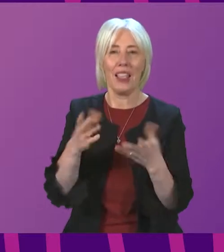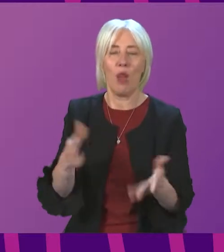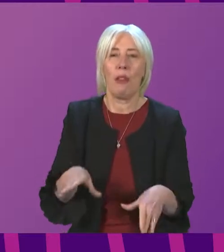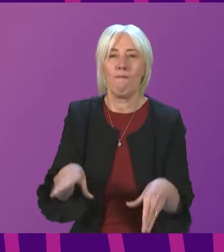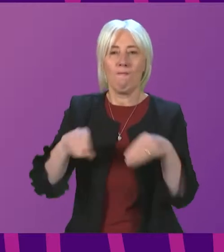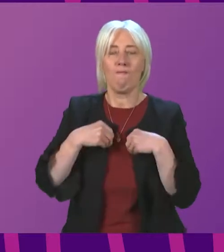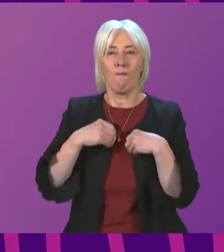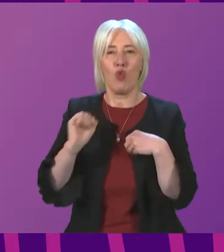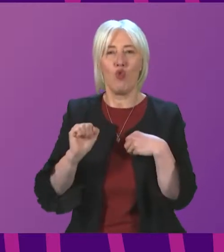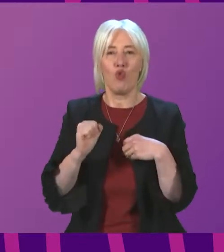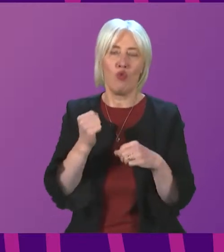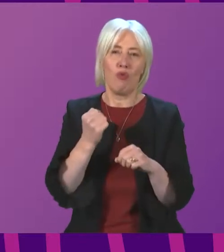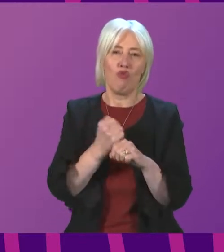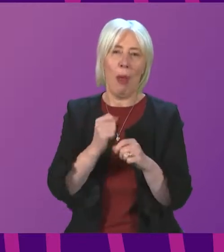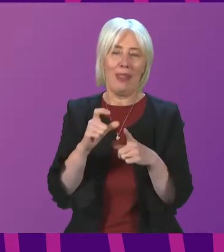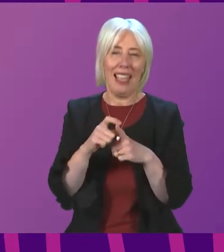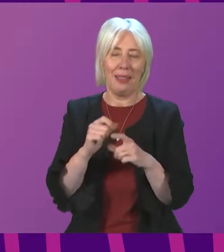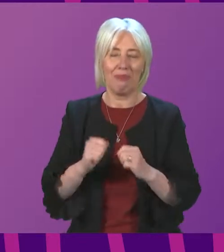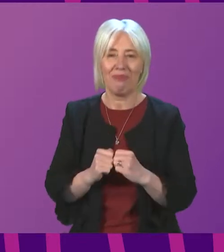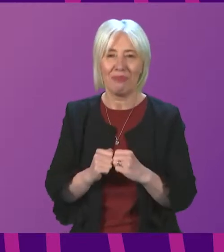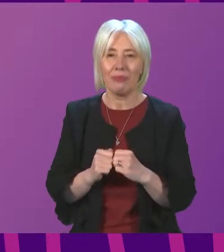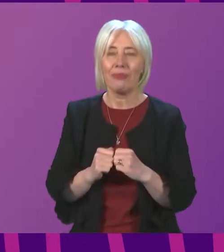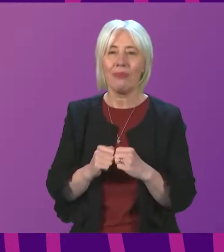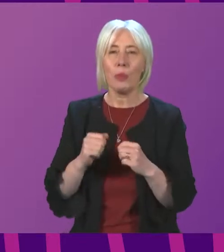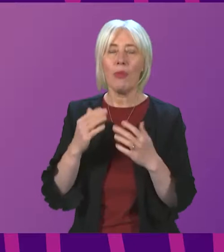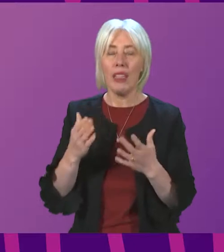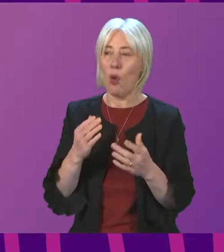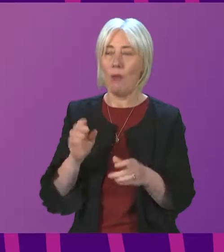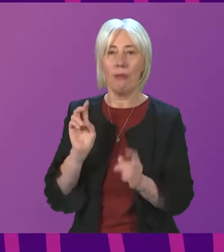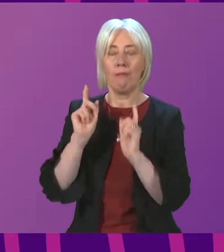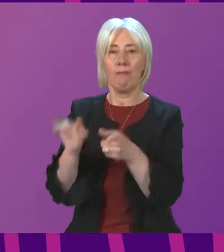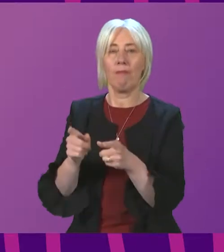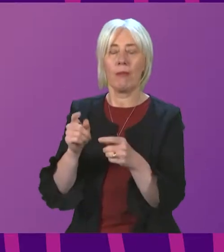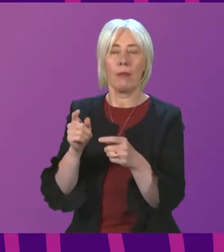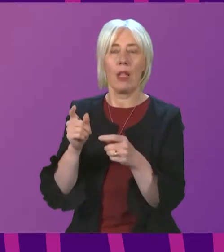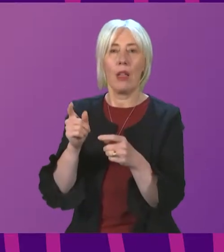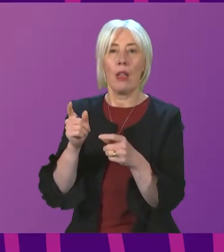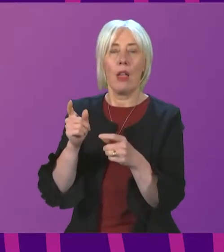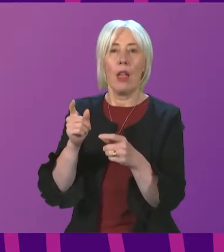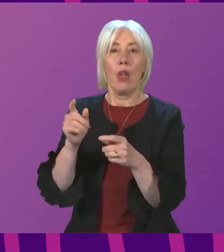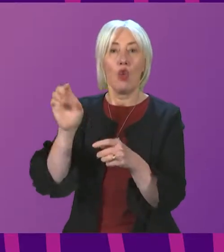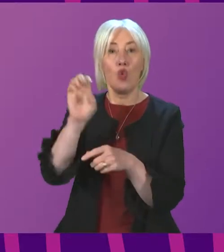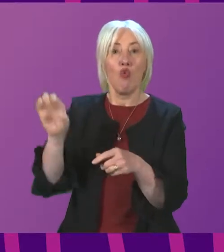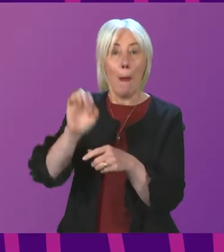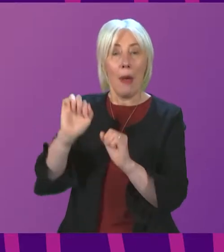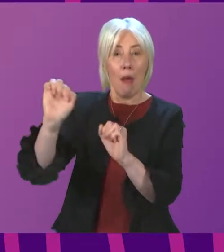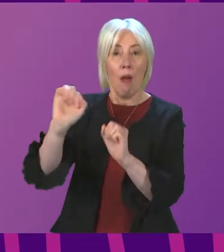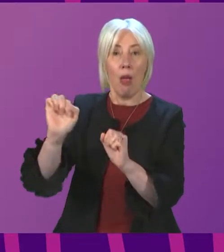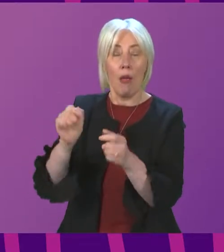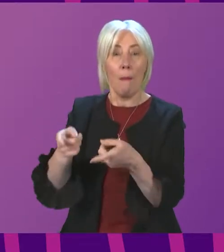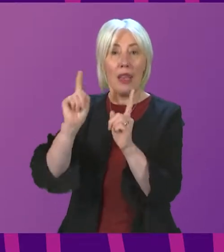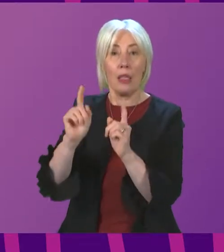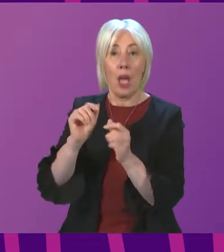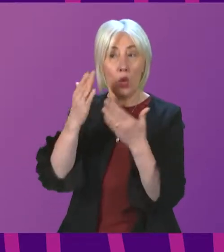Gray. On that note, now that he has been appointed as Minister for Europe, it would be interesting to know whether he voted in the same way as Mr Neil in the